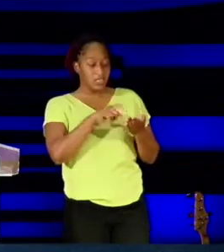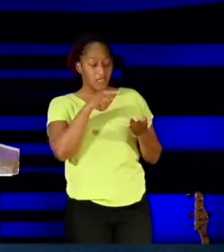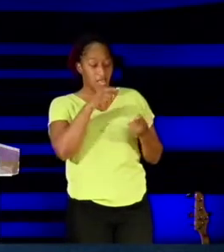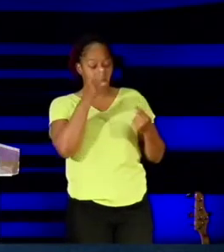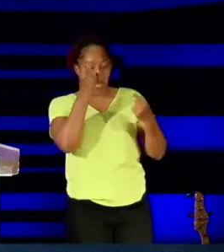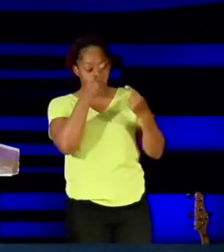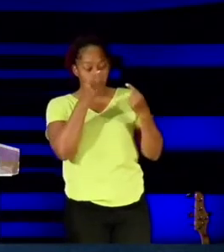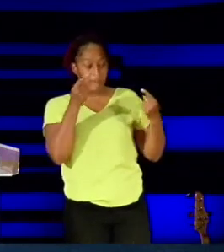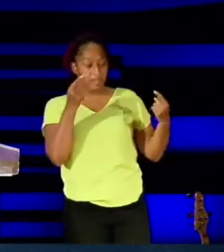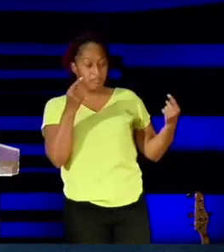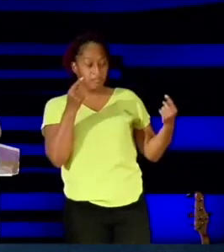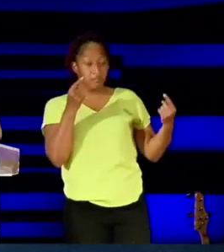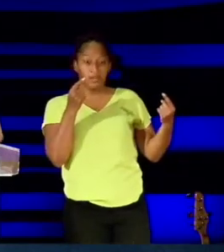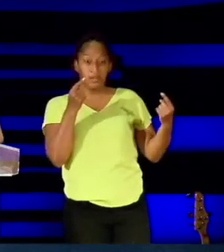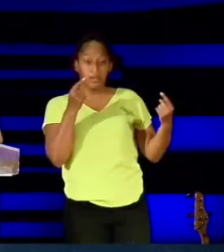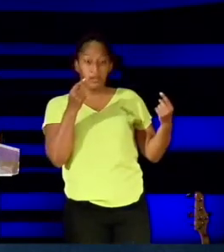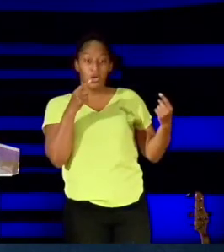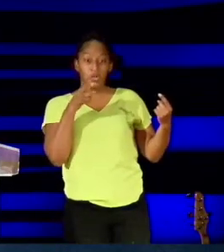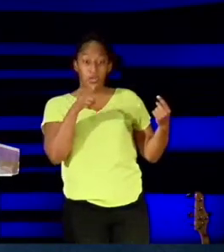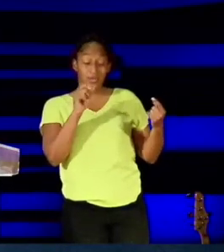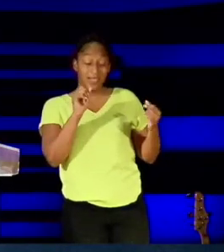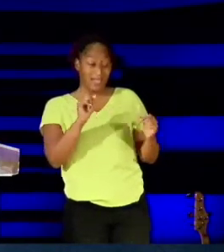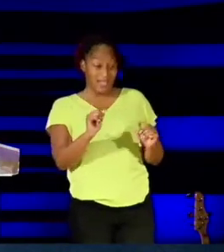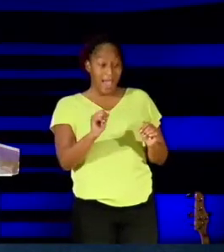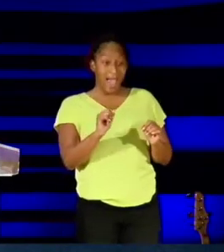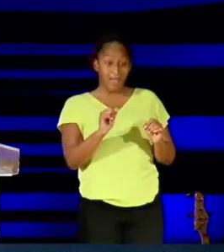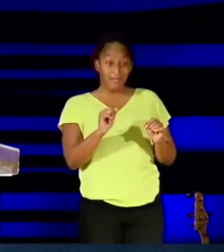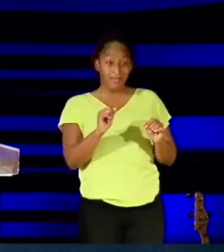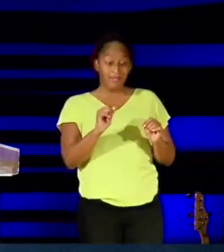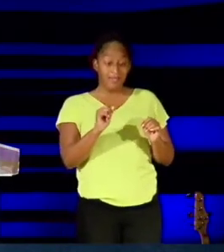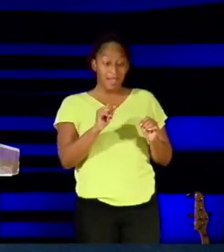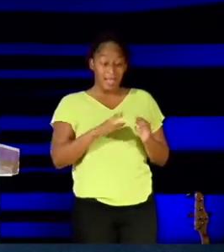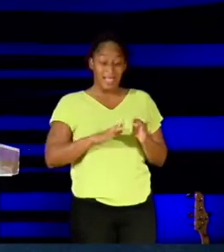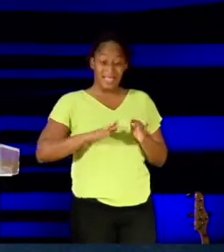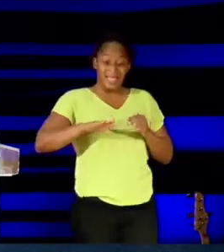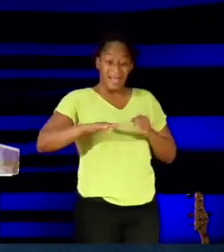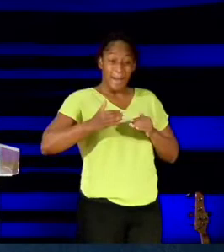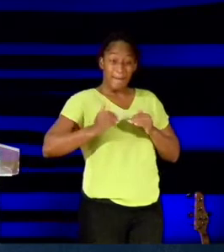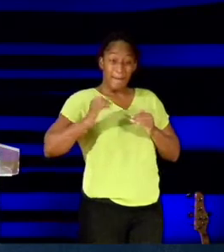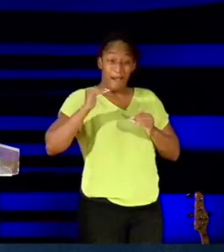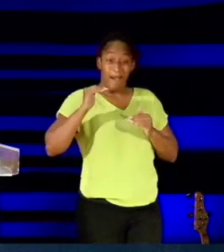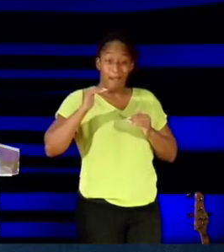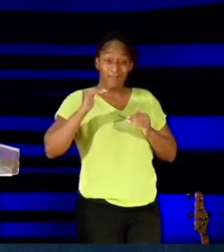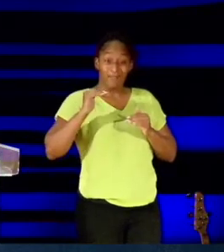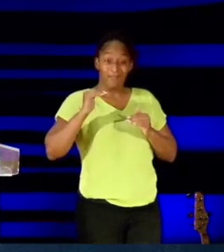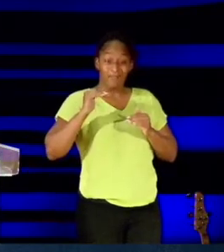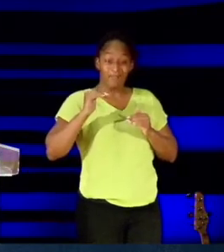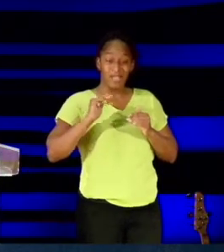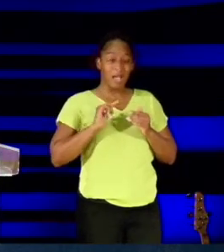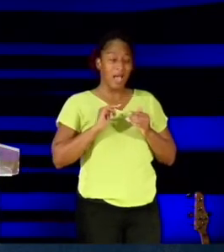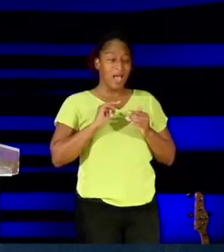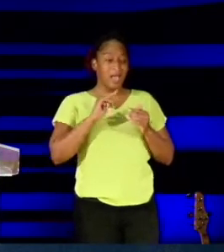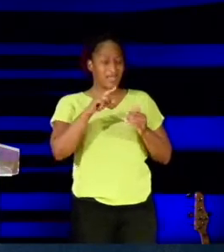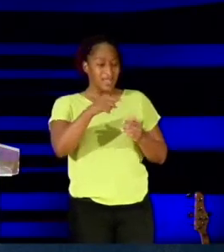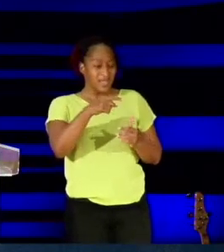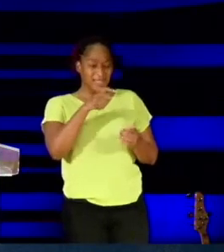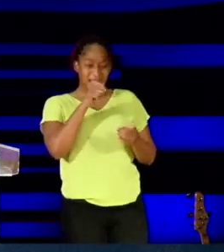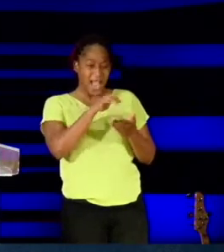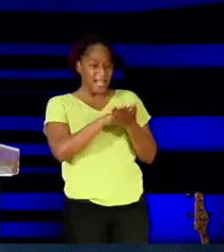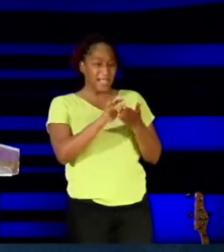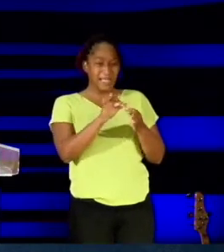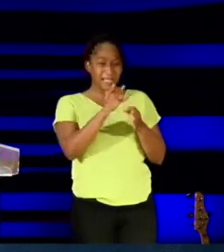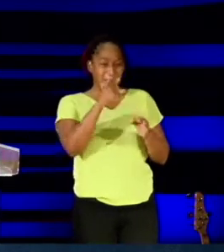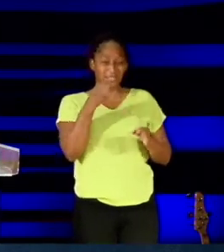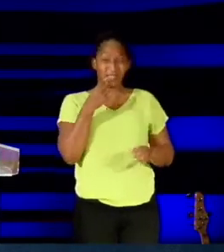the second way you can step out for the step out. Step up for the step out. Verse 34, this unclean spirit says to Jesus,